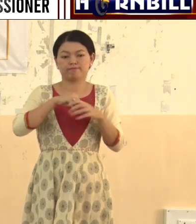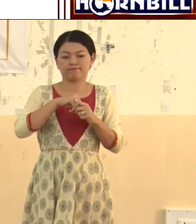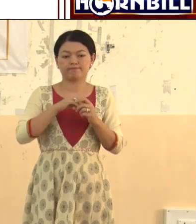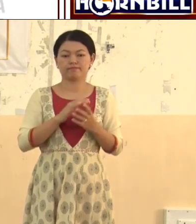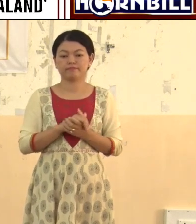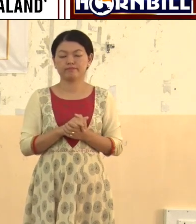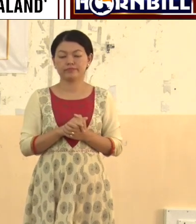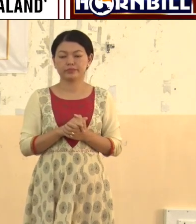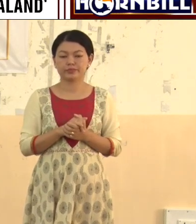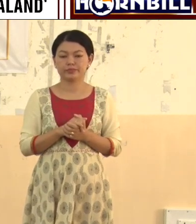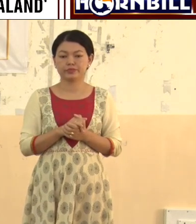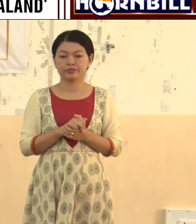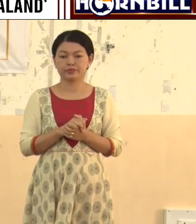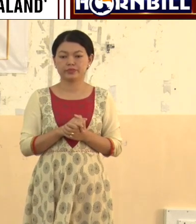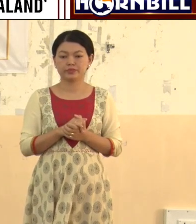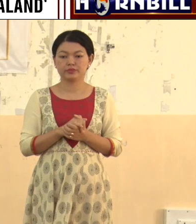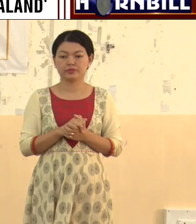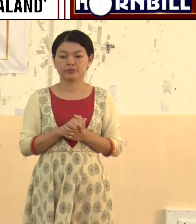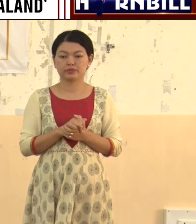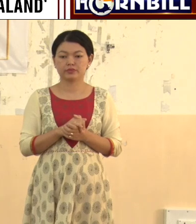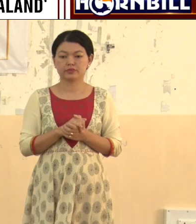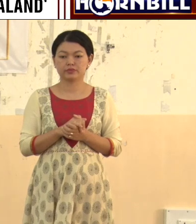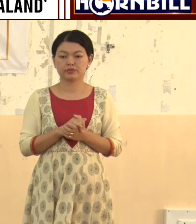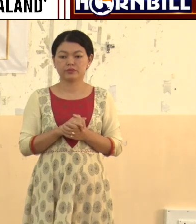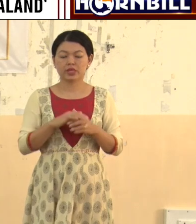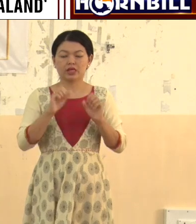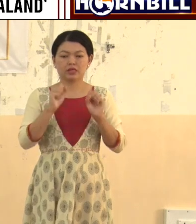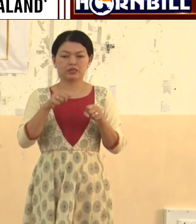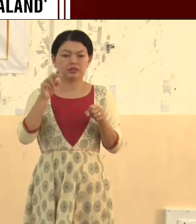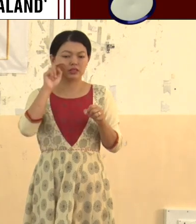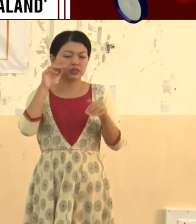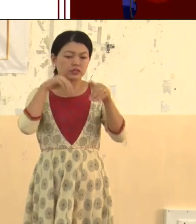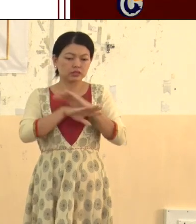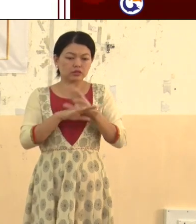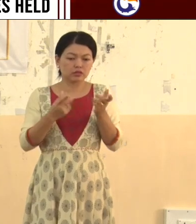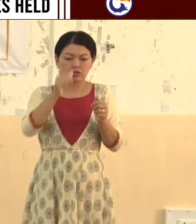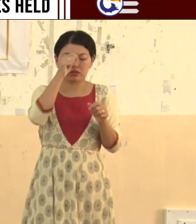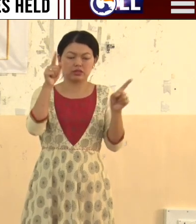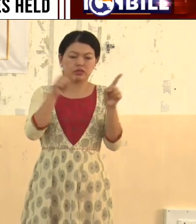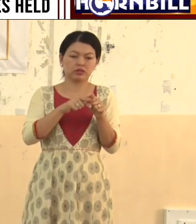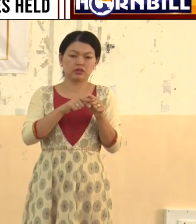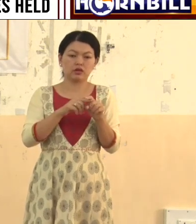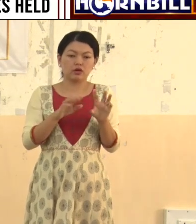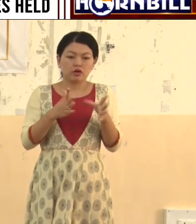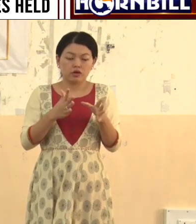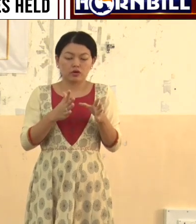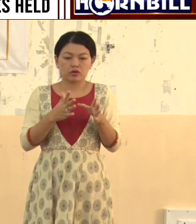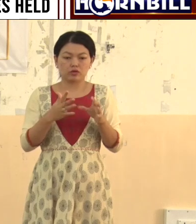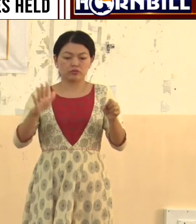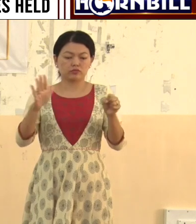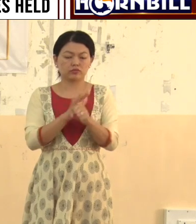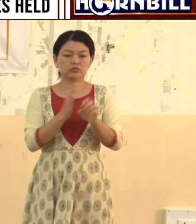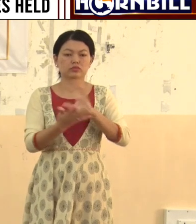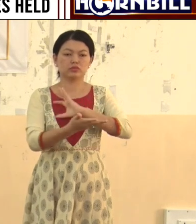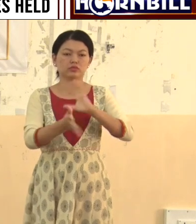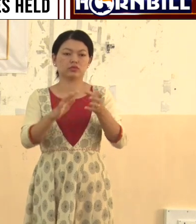our school education system, entire education system, we have to make it inclusive. We have to include our children